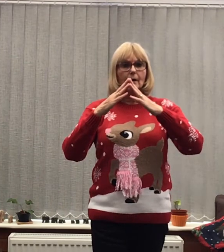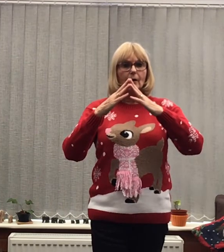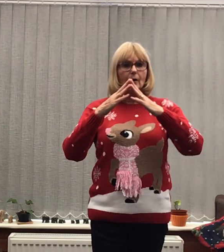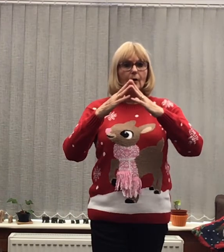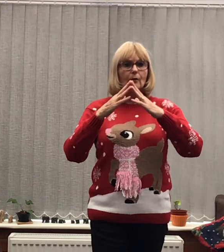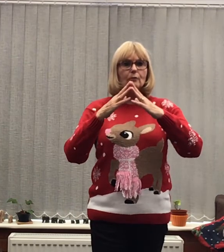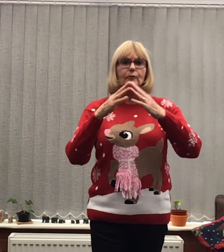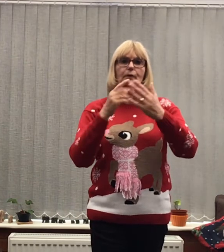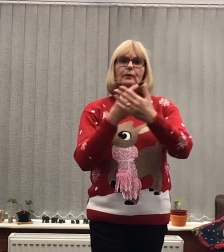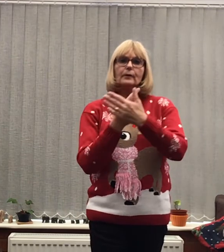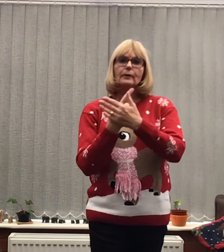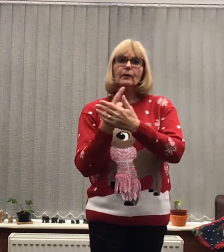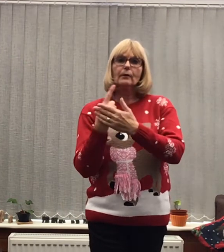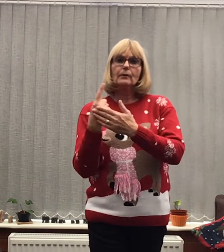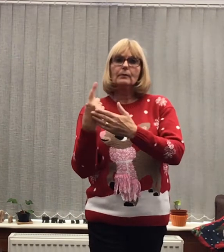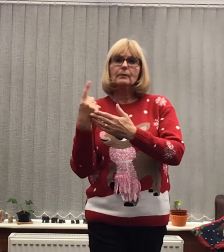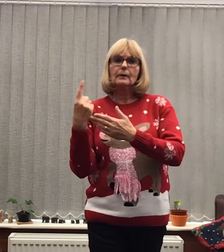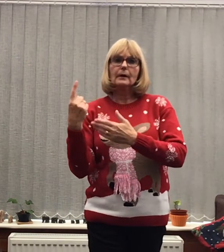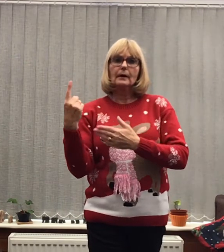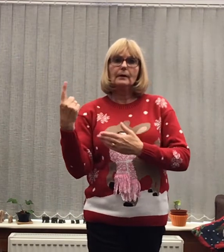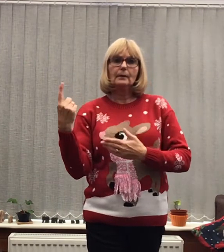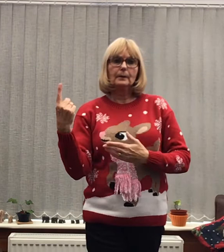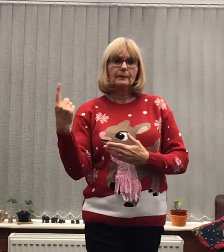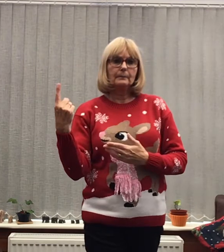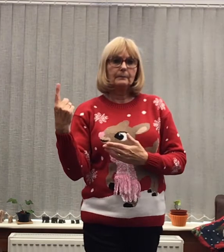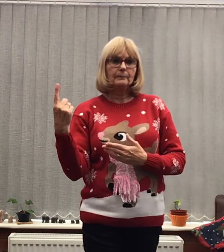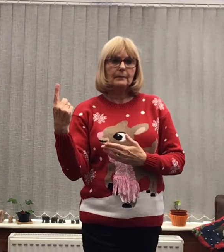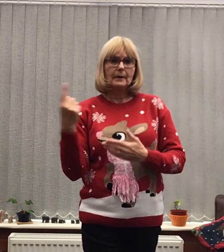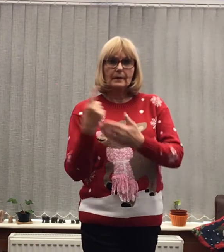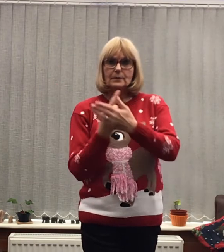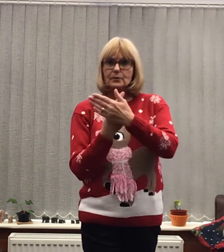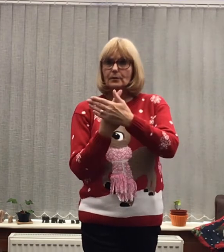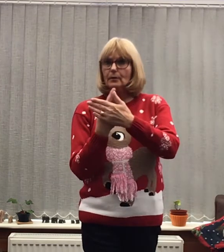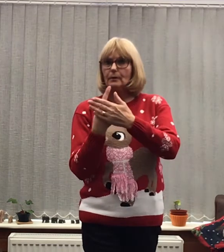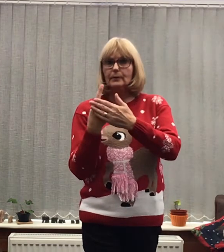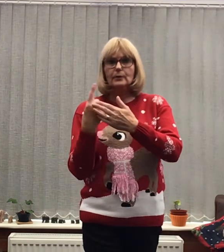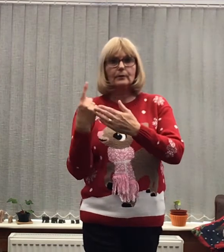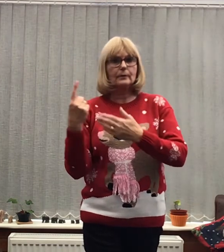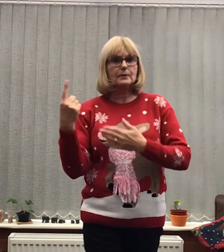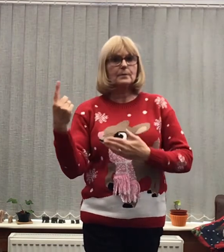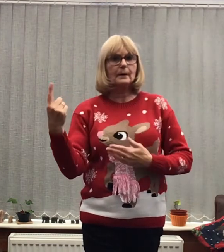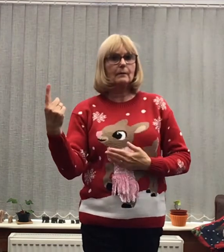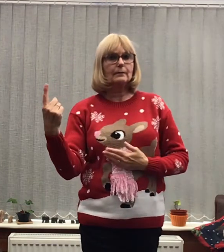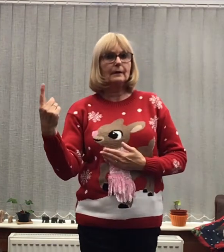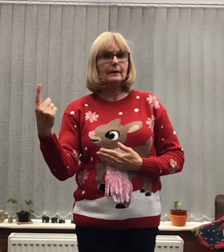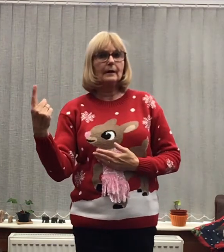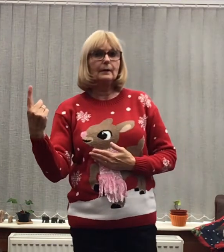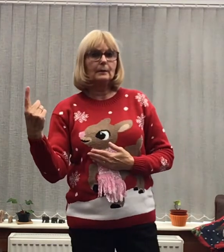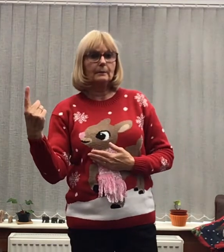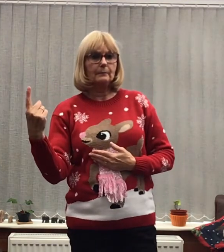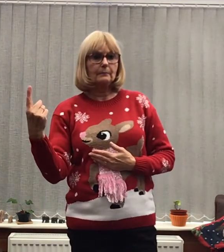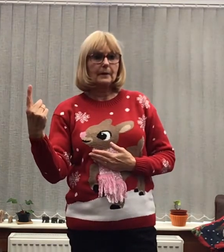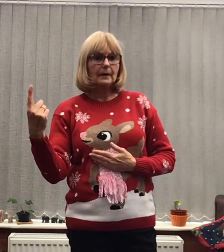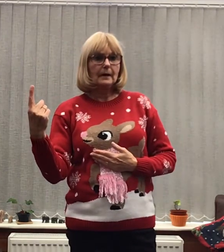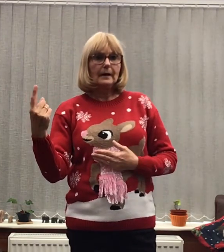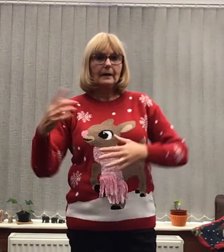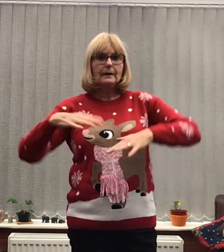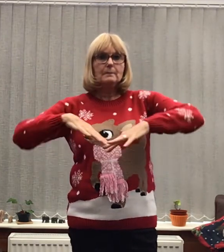All full on All alone That's you all on your own as well Right? In a